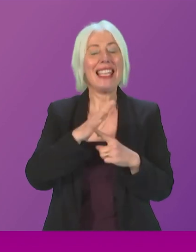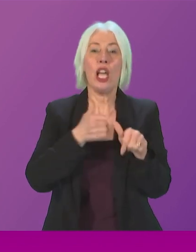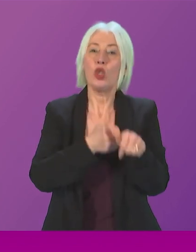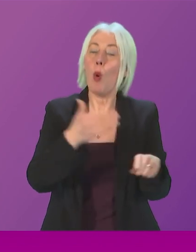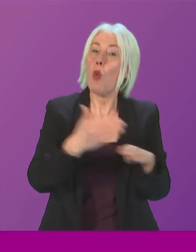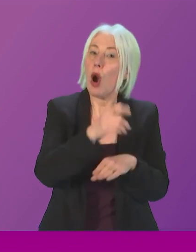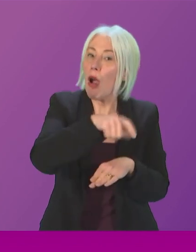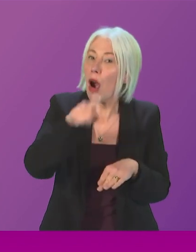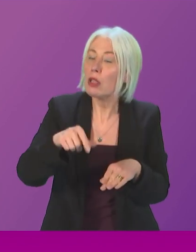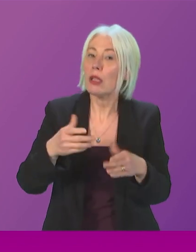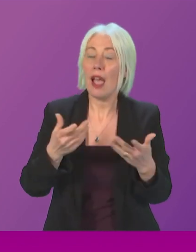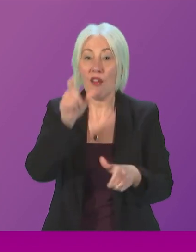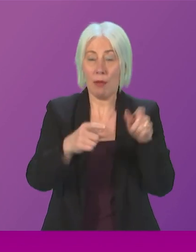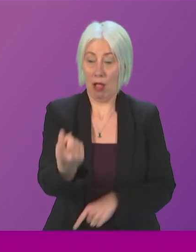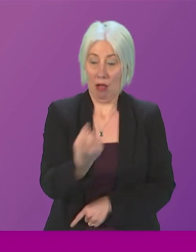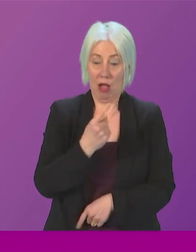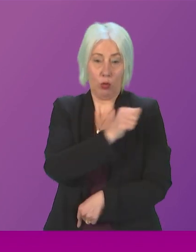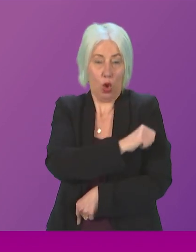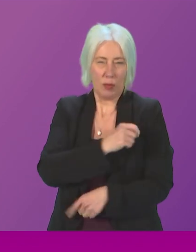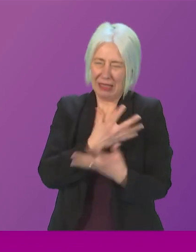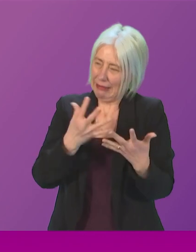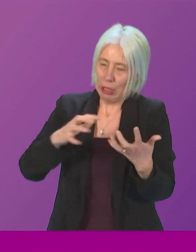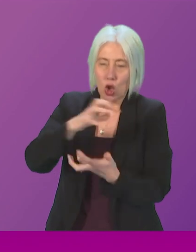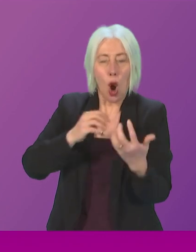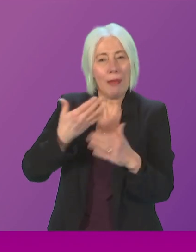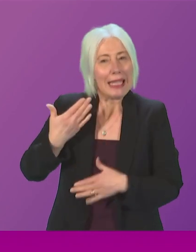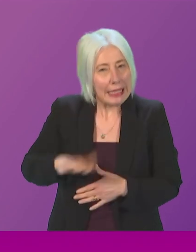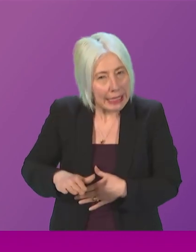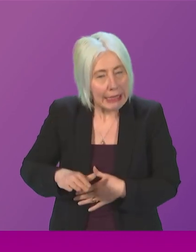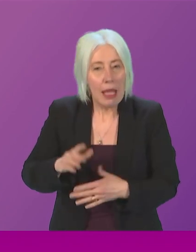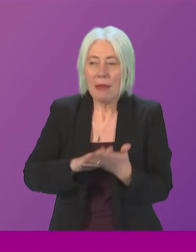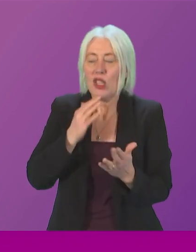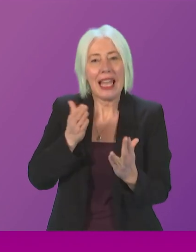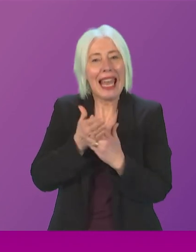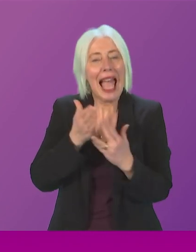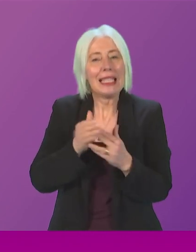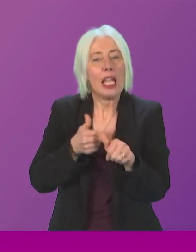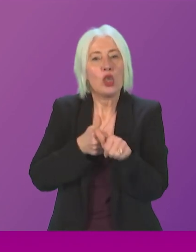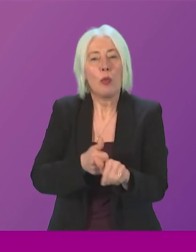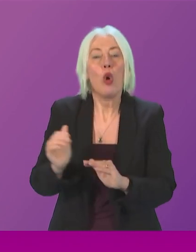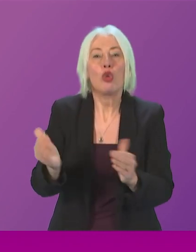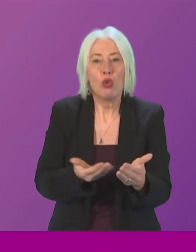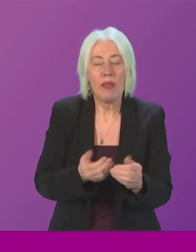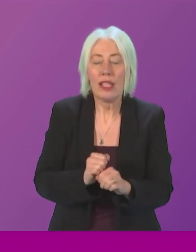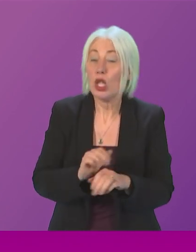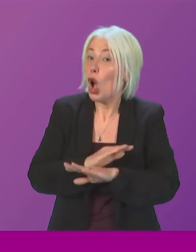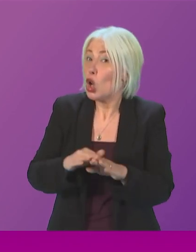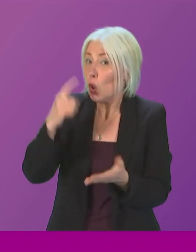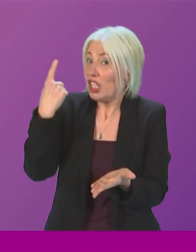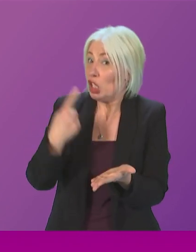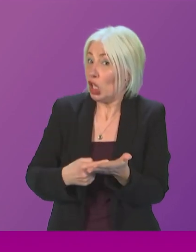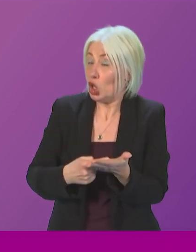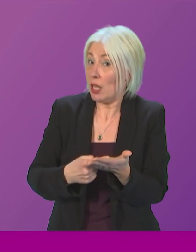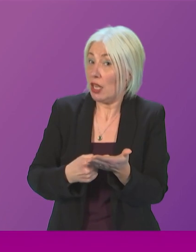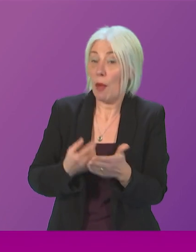individuals presenting at hospitals with multiple complex needs to access those support services I understand that no decision about further